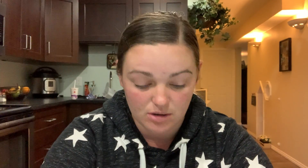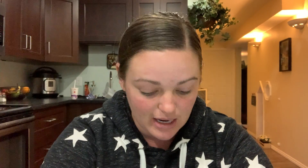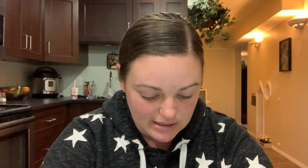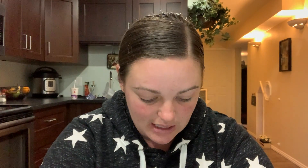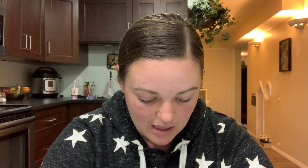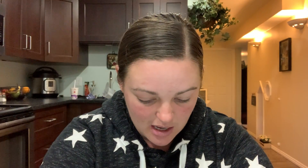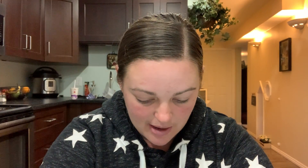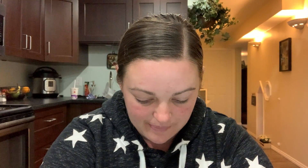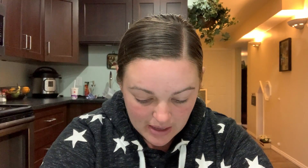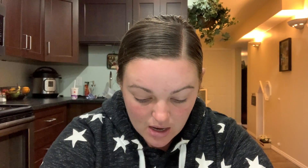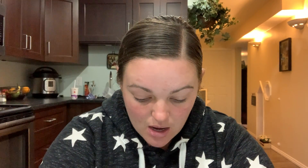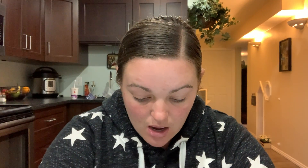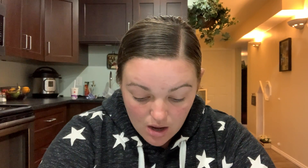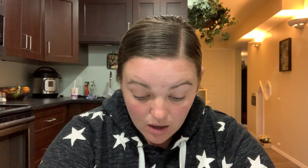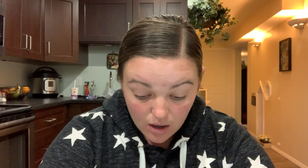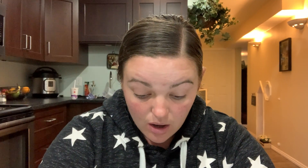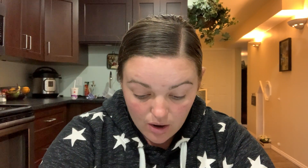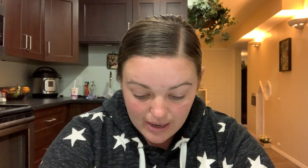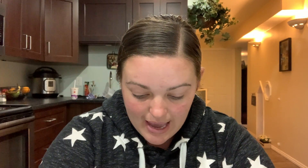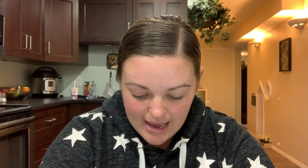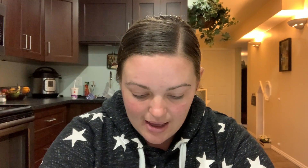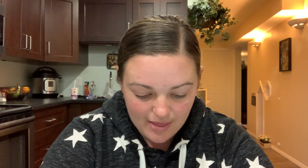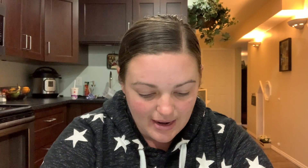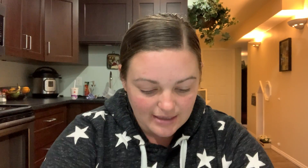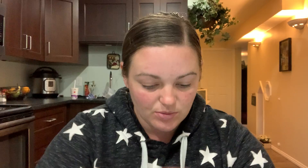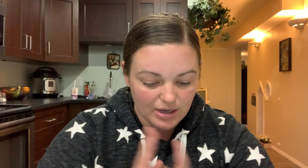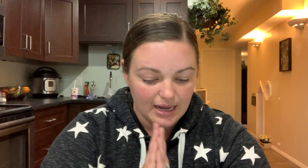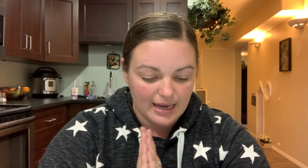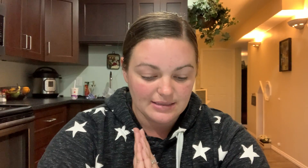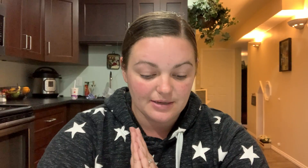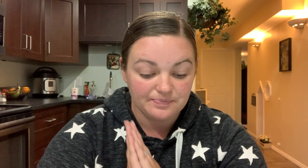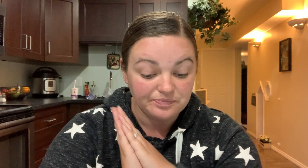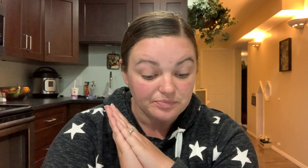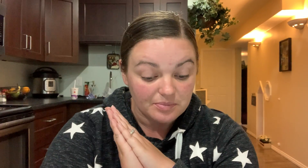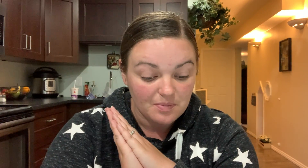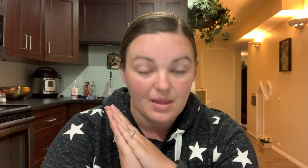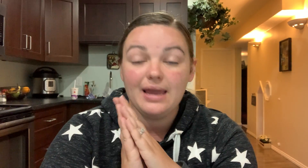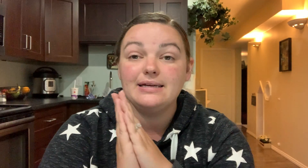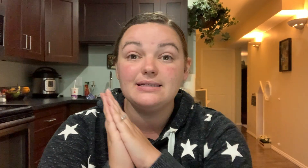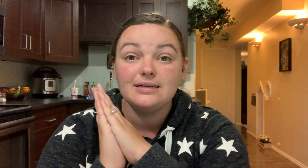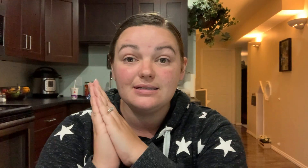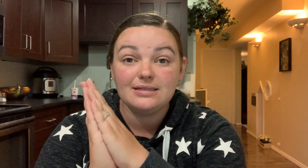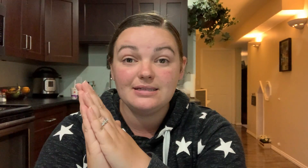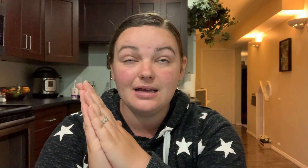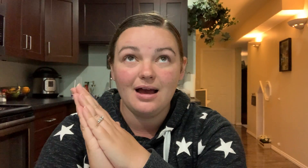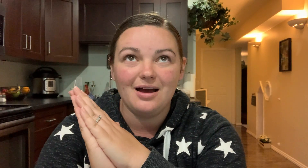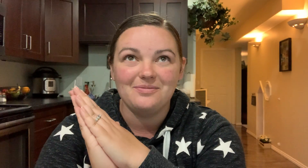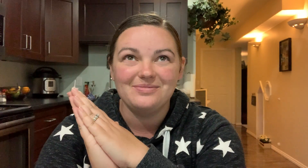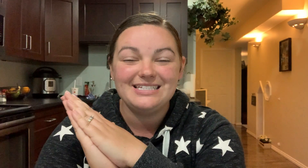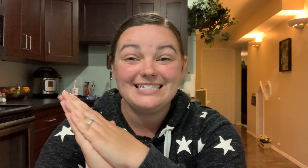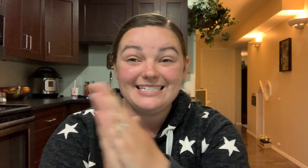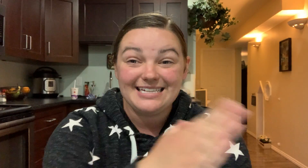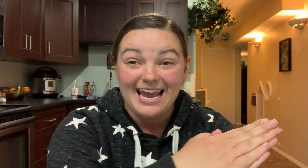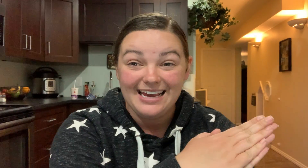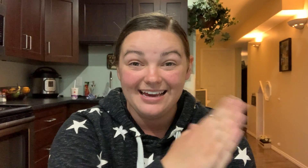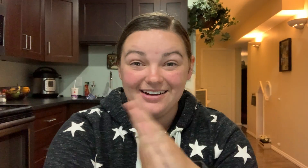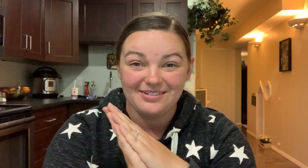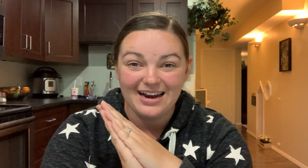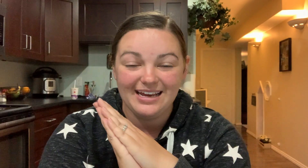crazy, huh? Okay, the next word is steak, ready?